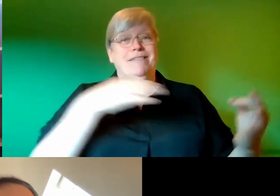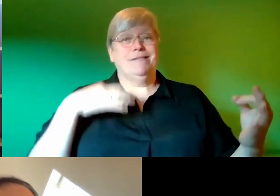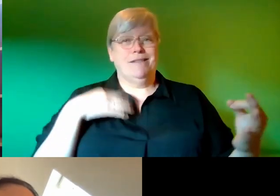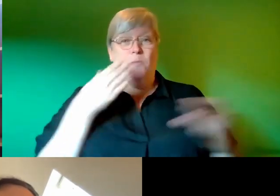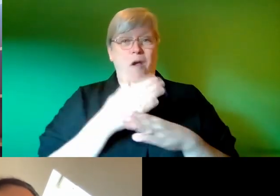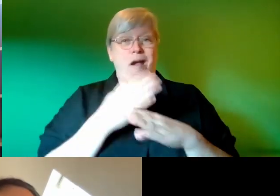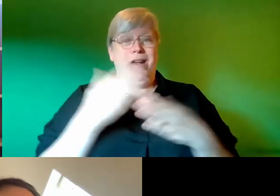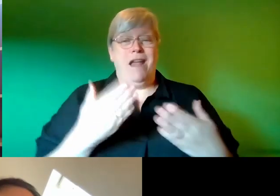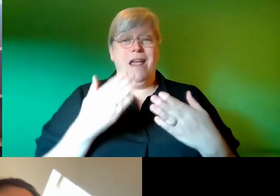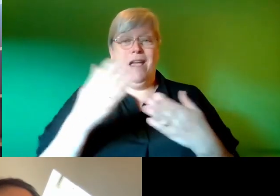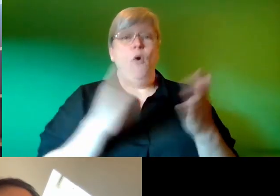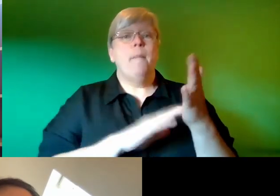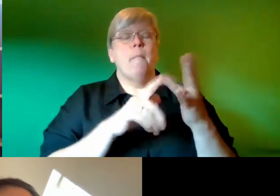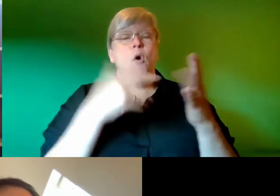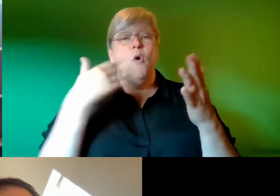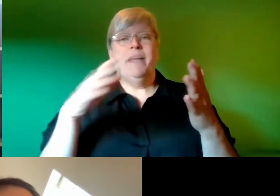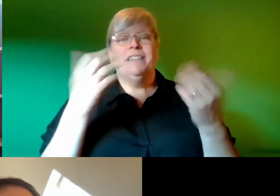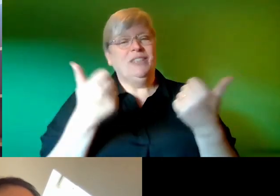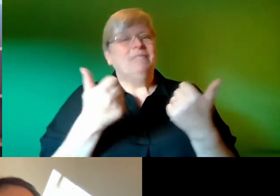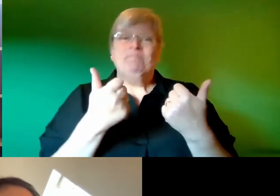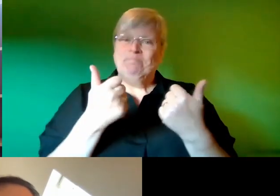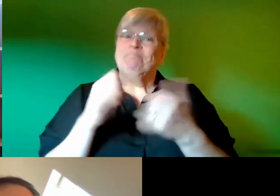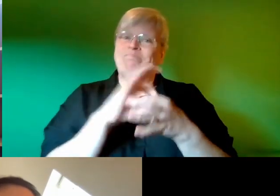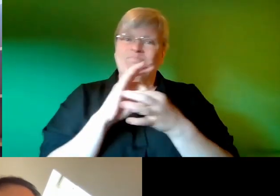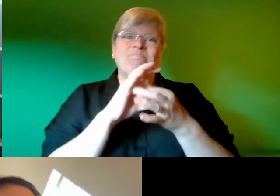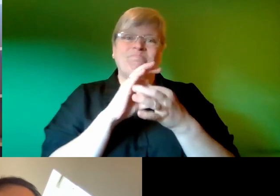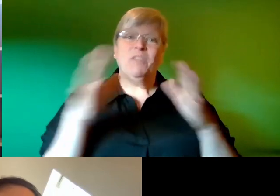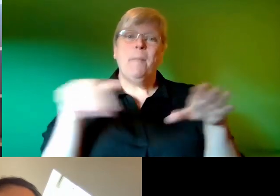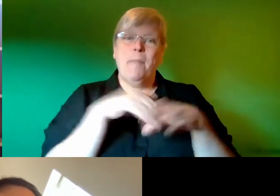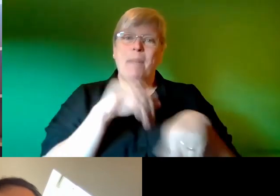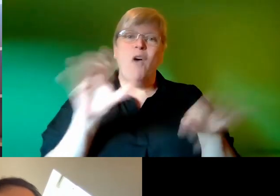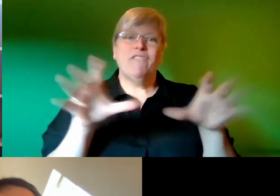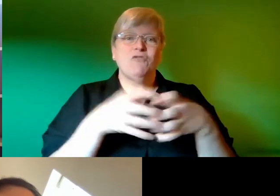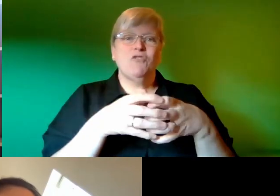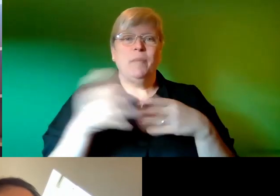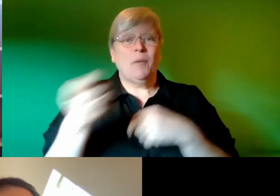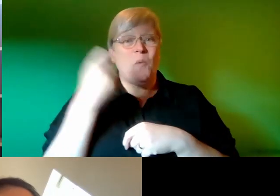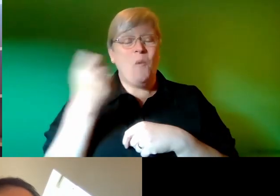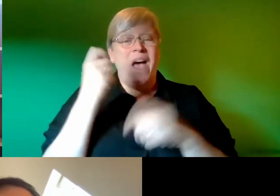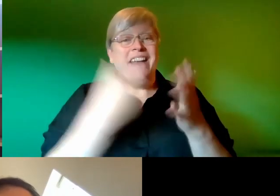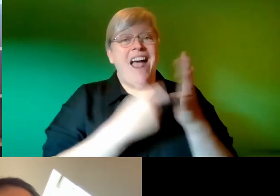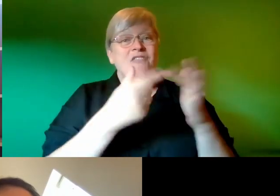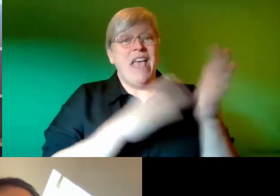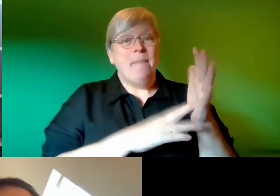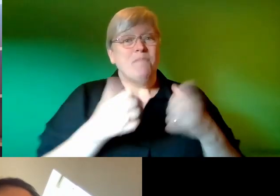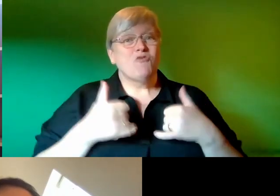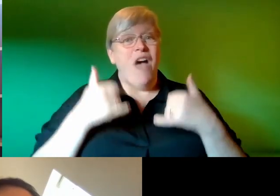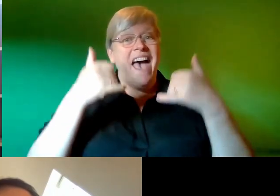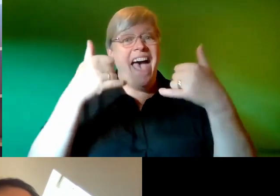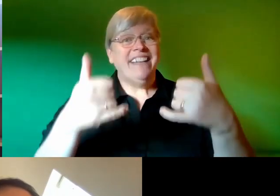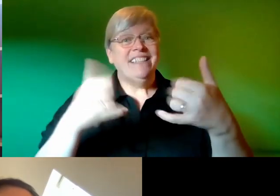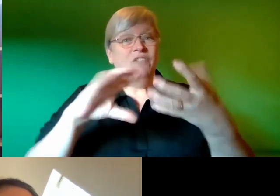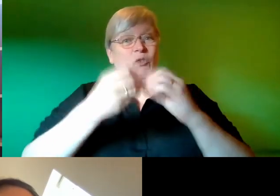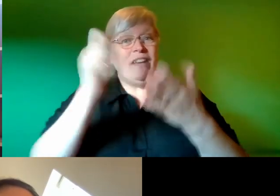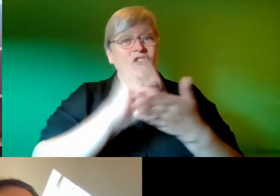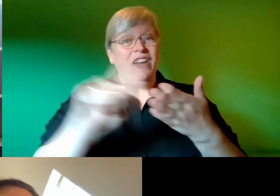Bo was was a very engaged member of the group and he also won the RAM case prize uh for creative writing